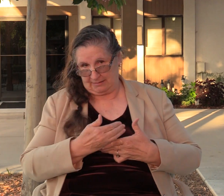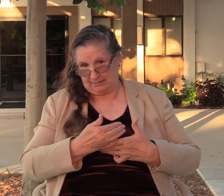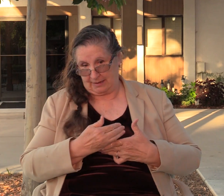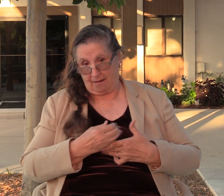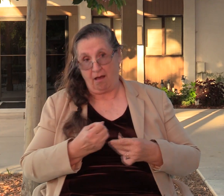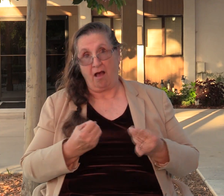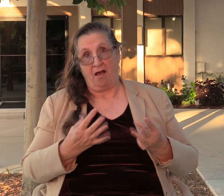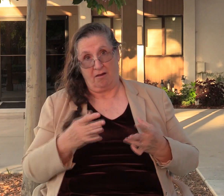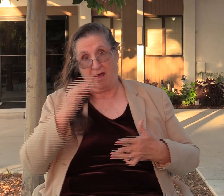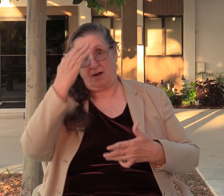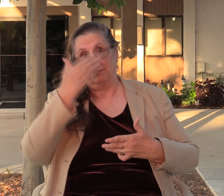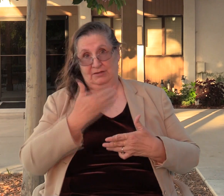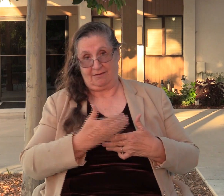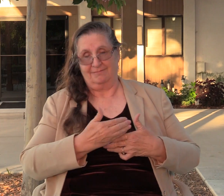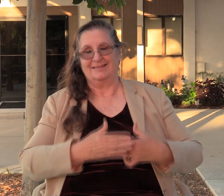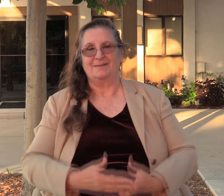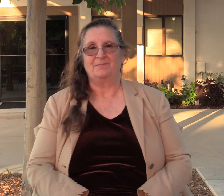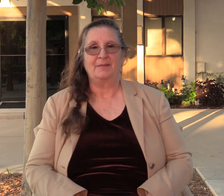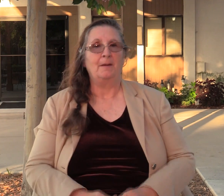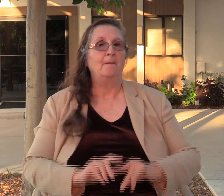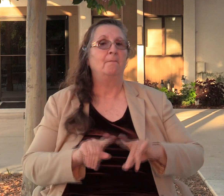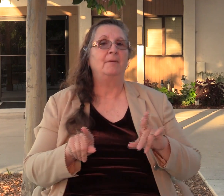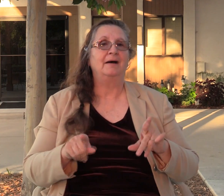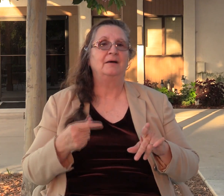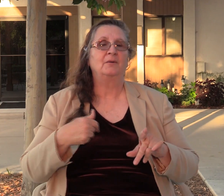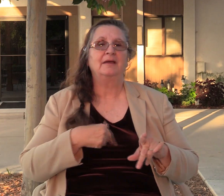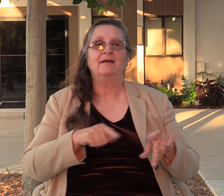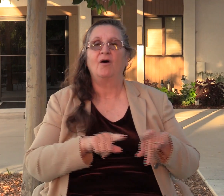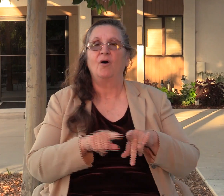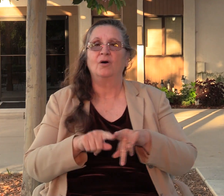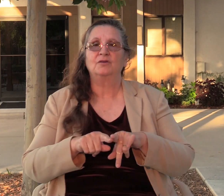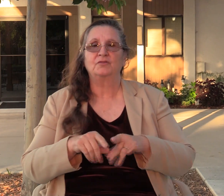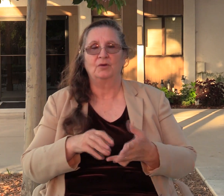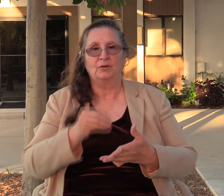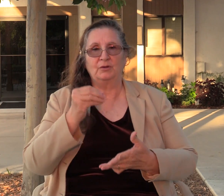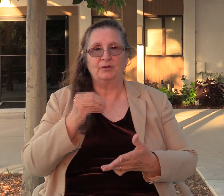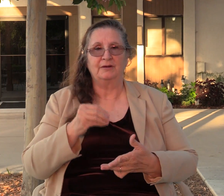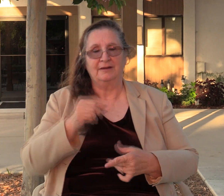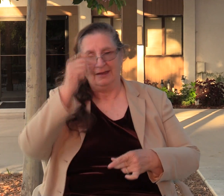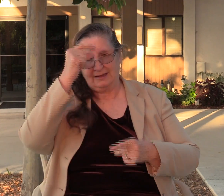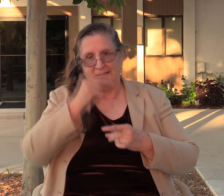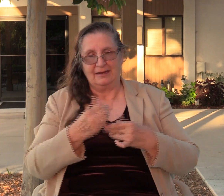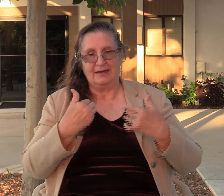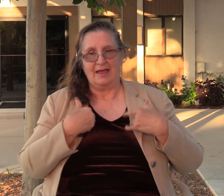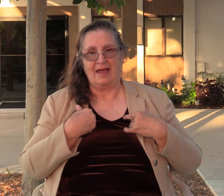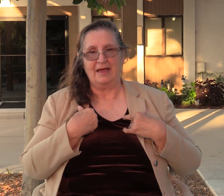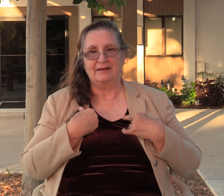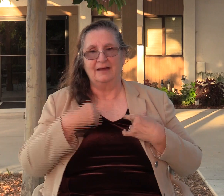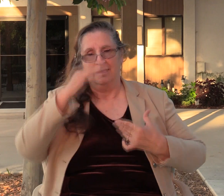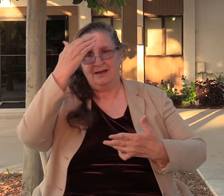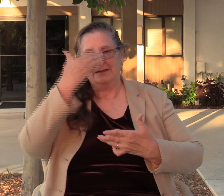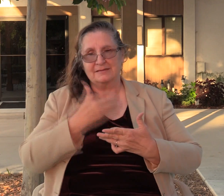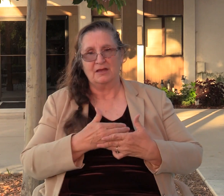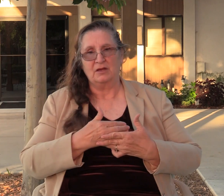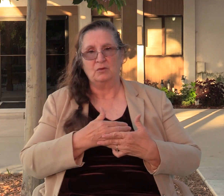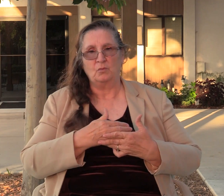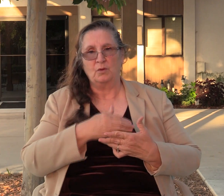sons. However, we also learned that Gideon had a son with a woman whom he wasn't married to.